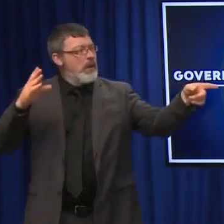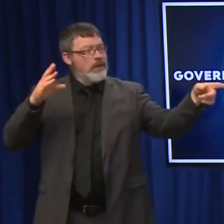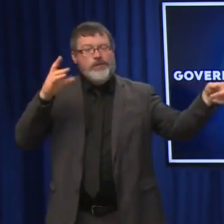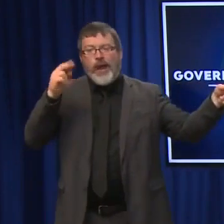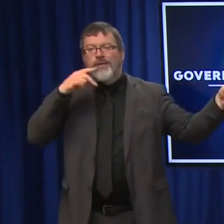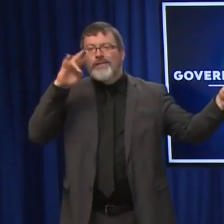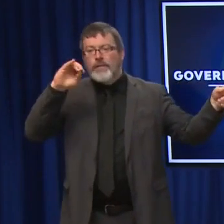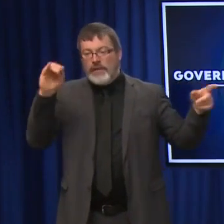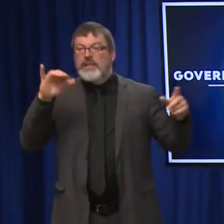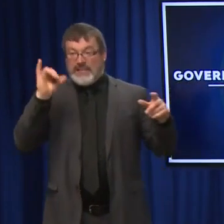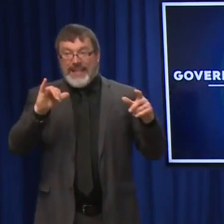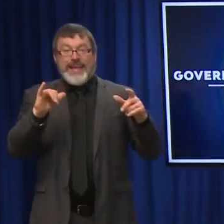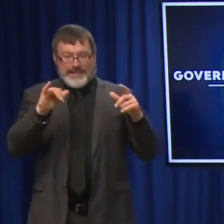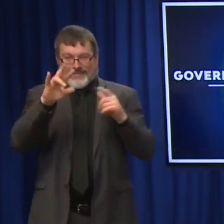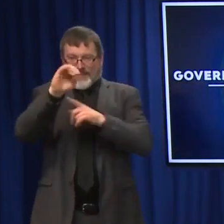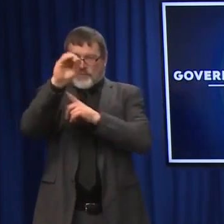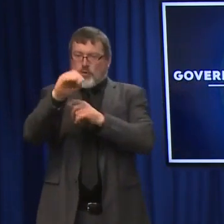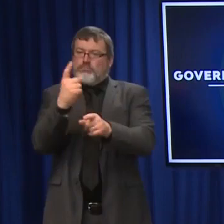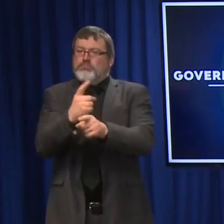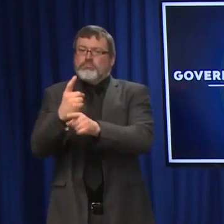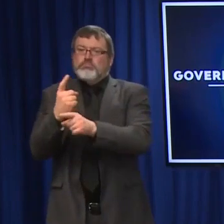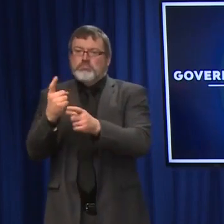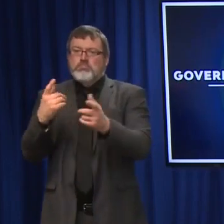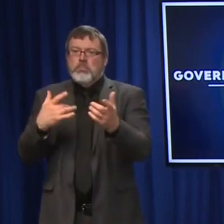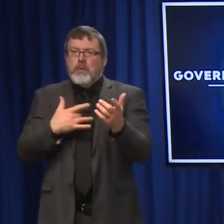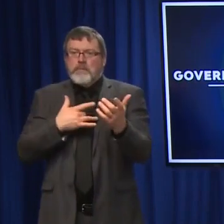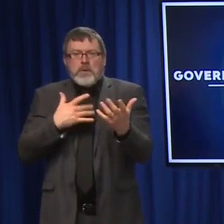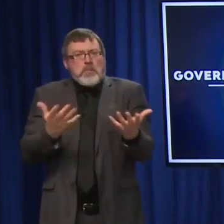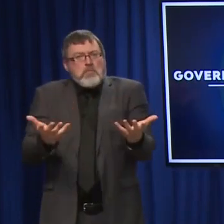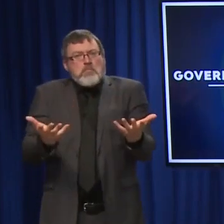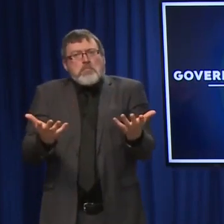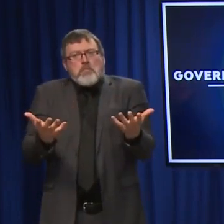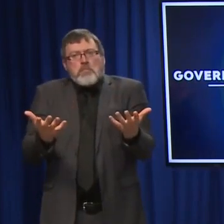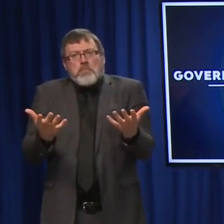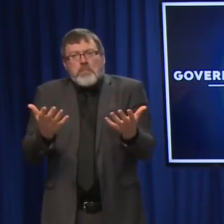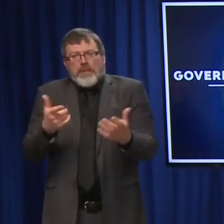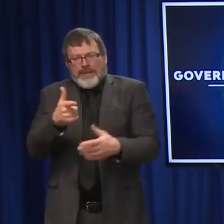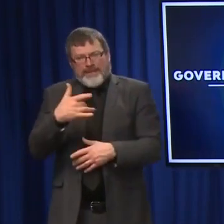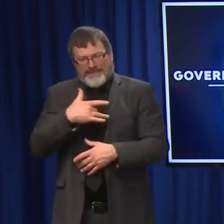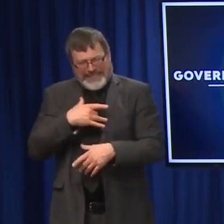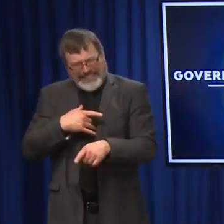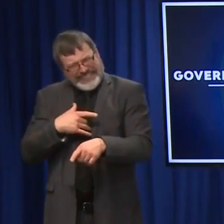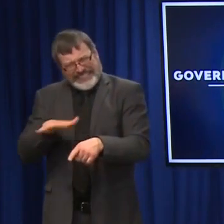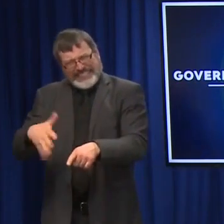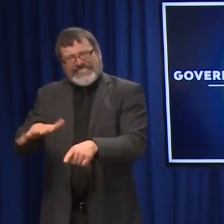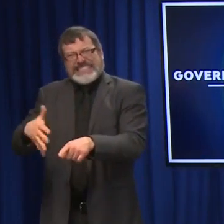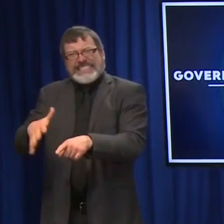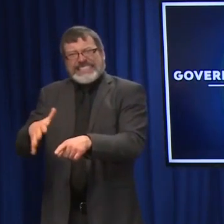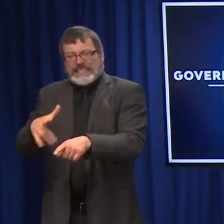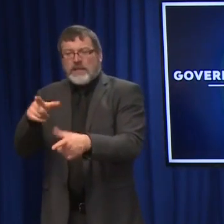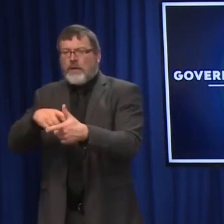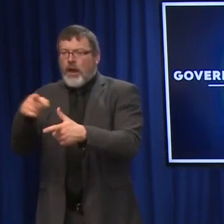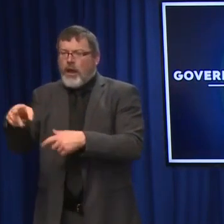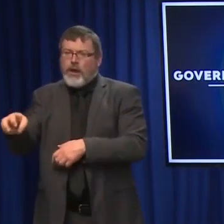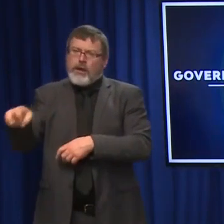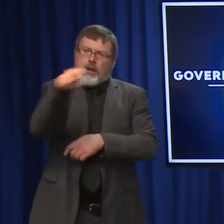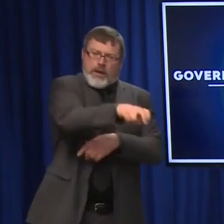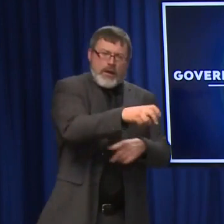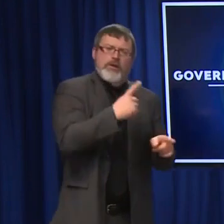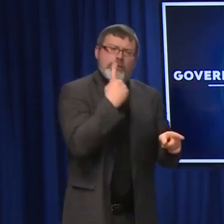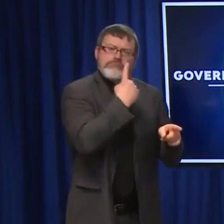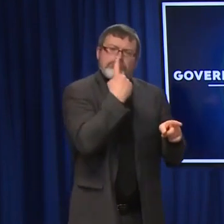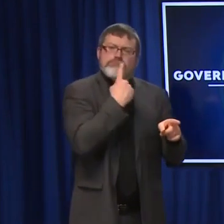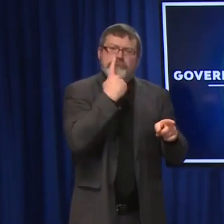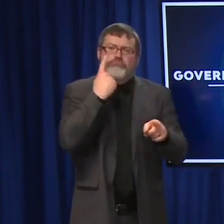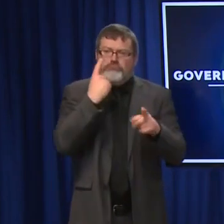accuracy rate, so it's a good bellwether. If you don't trust it, can get a second test or go for that PCR test. But that accuracy number hasn't